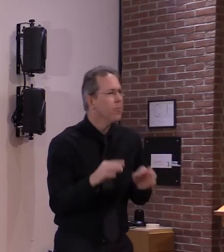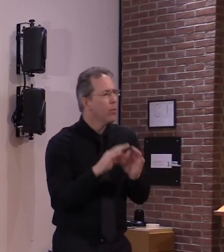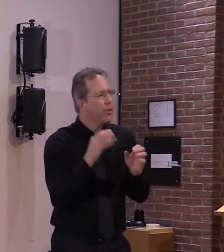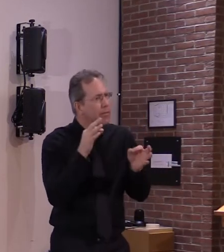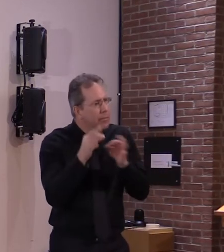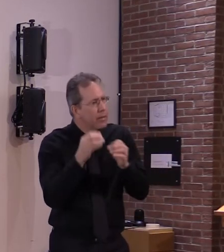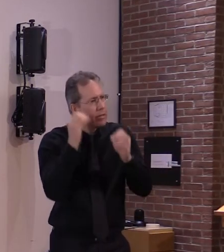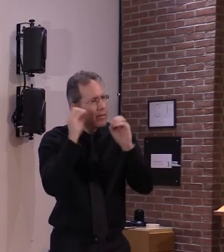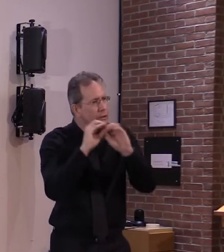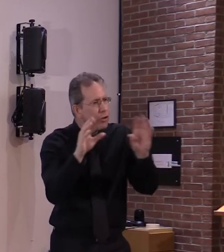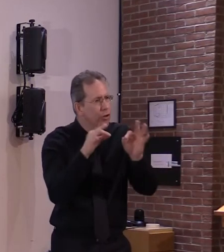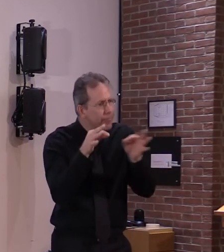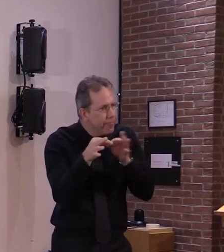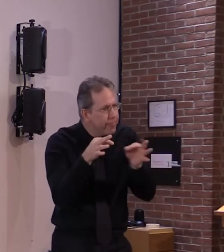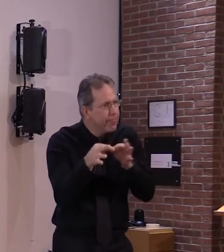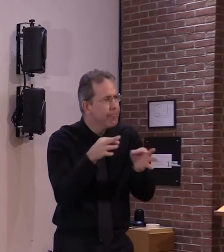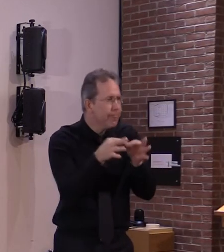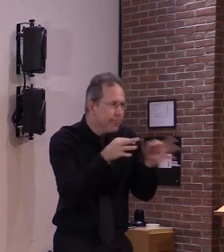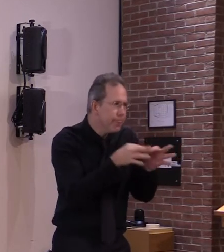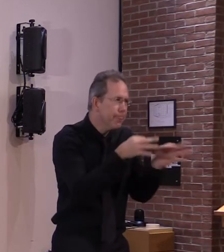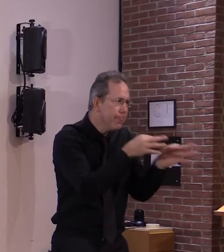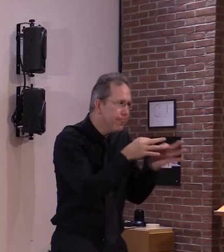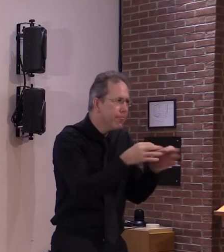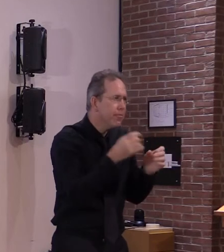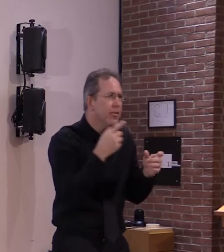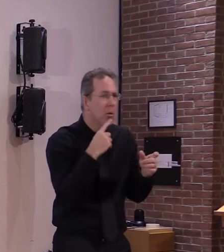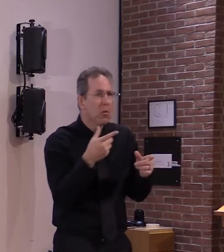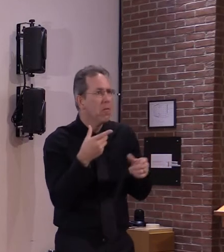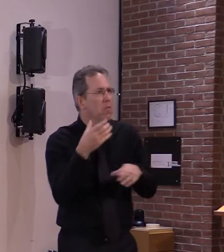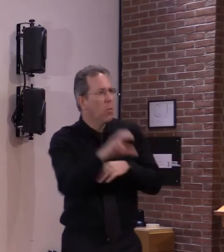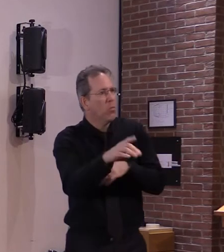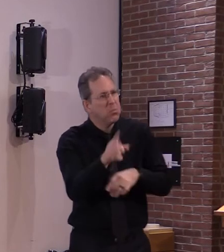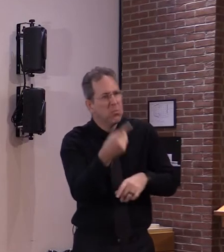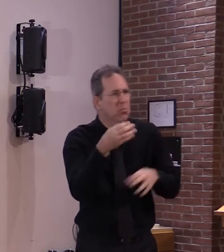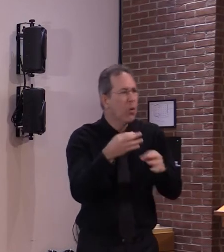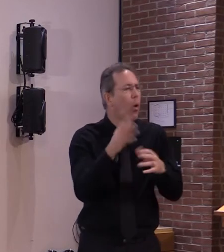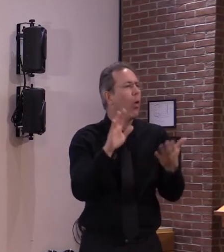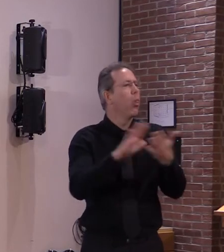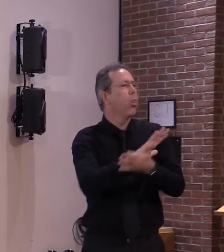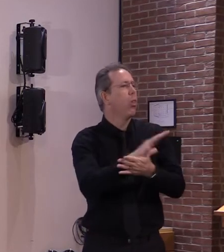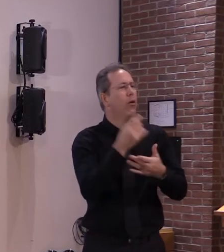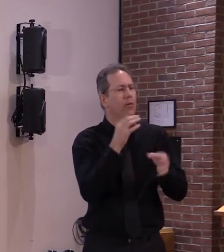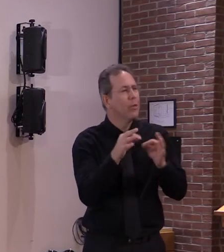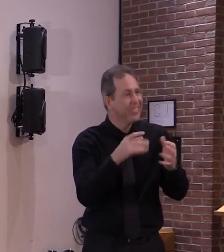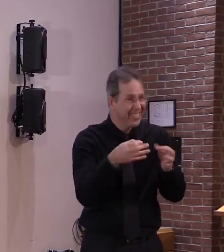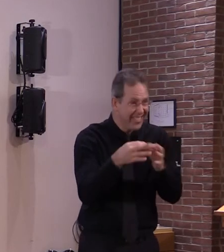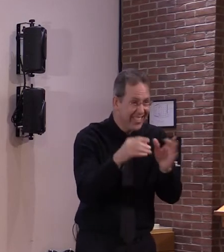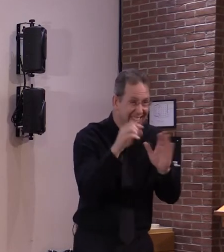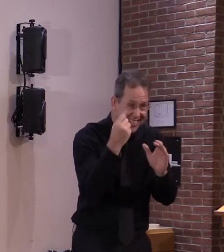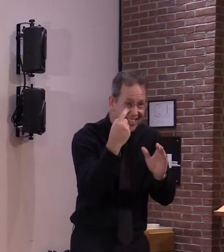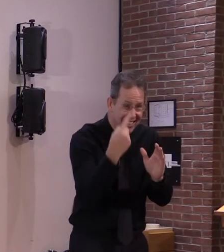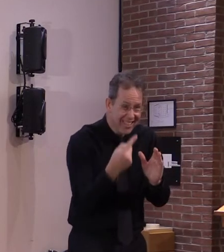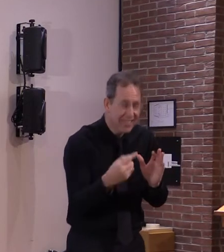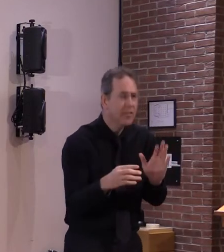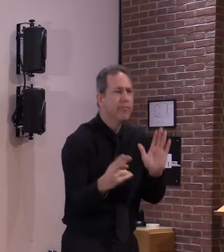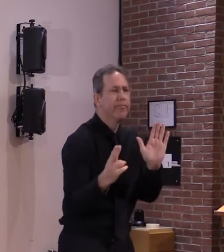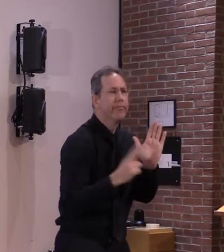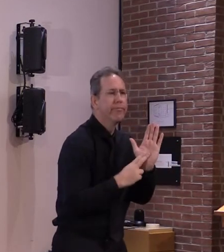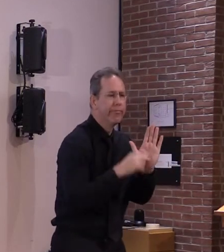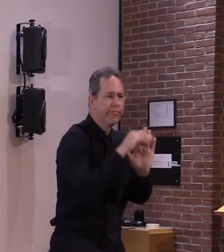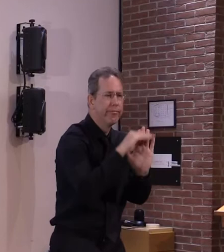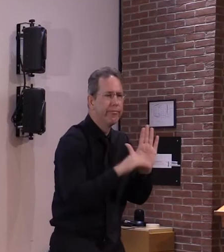transparency uh and and being forthright and honest i think builds confidence and that's what we strive to do hopefully